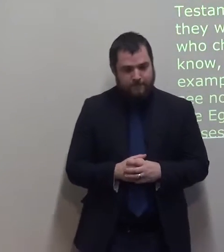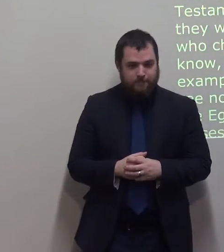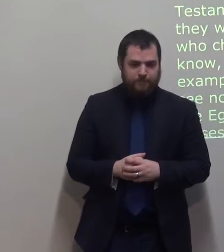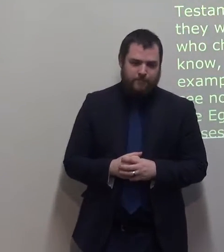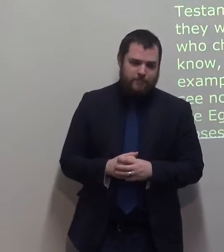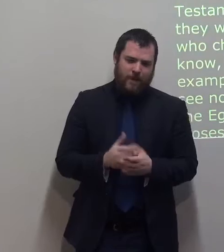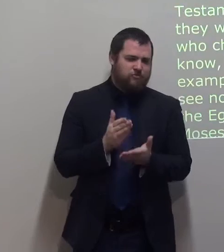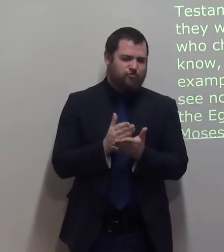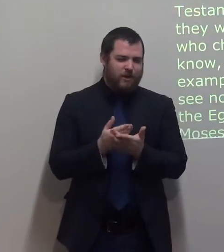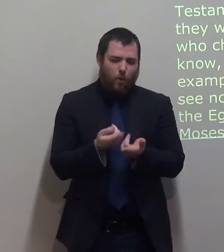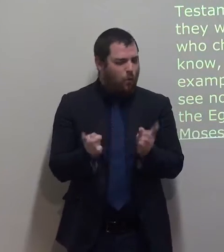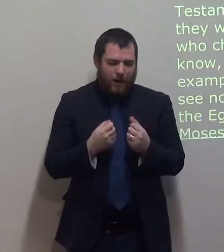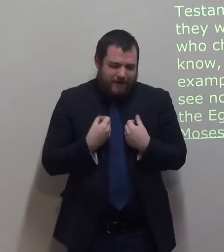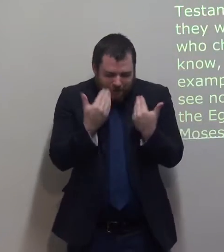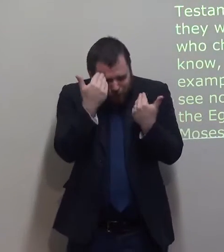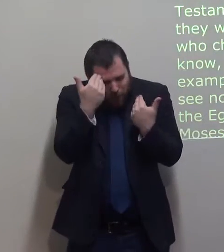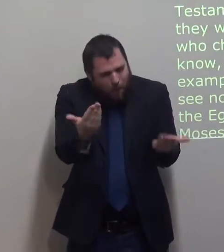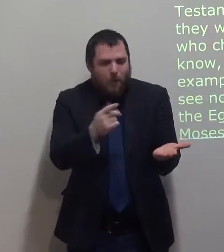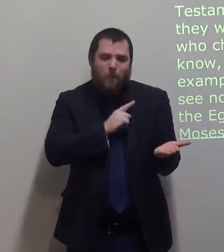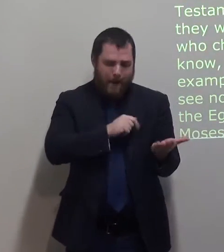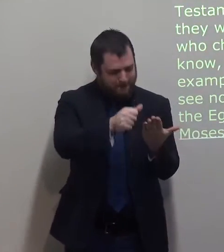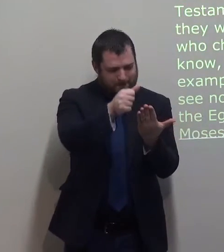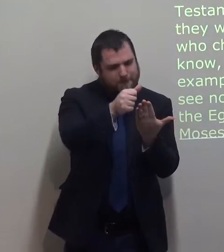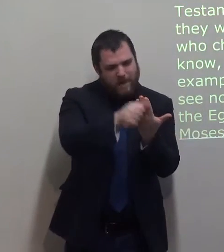do not know but Paul used them as an example.